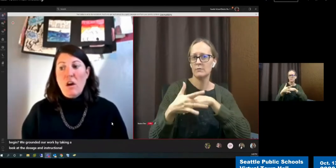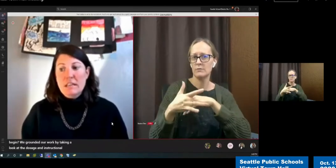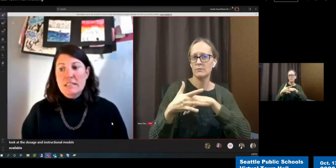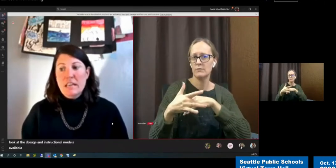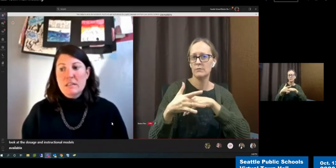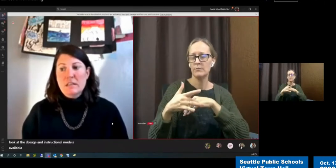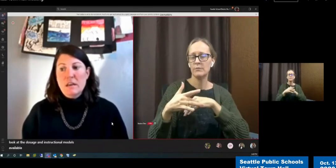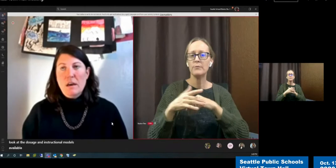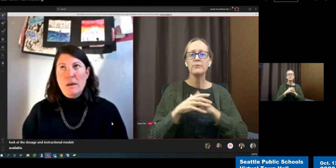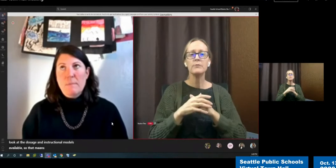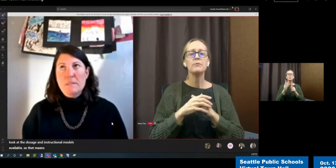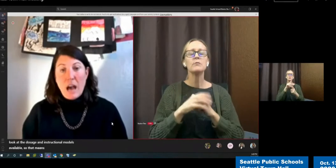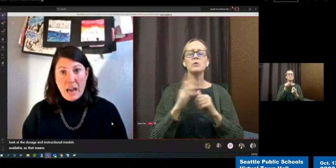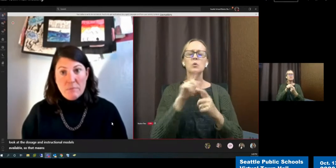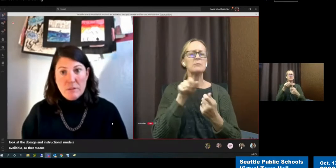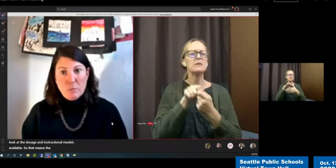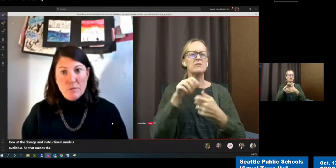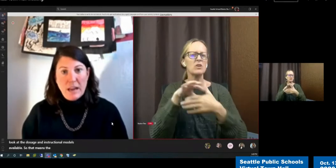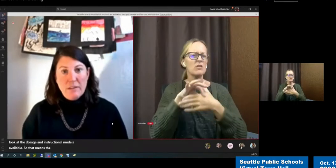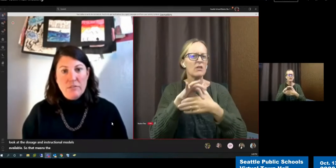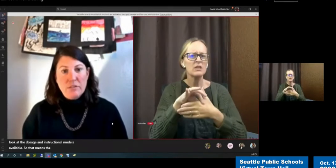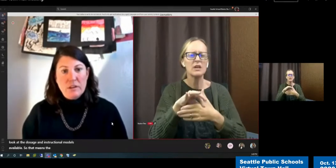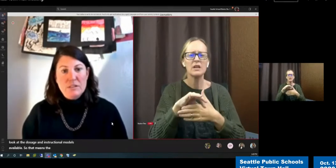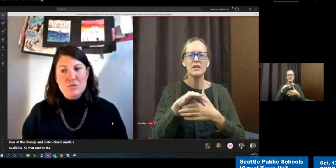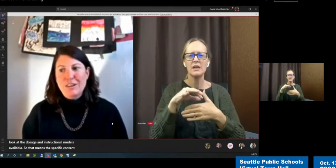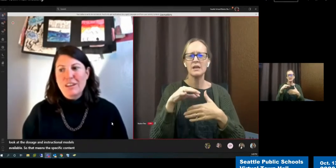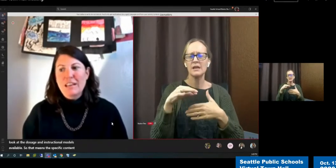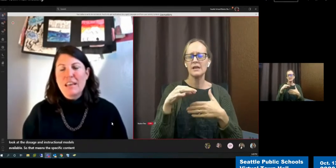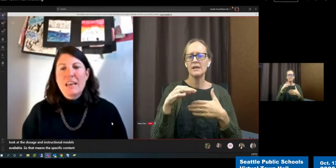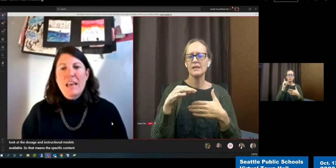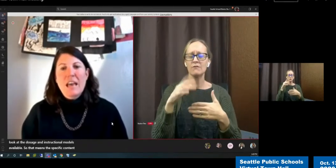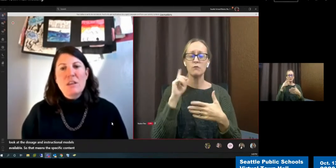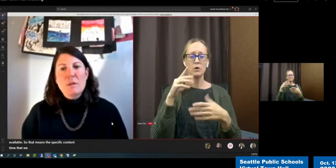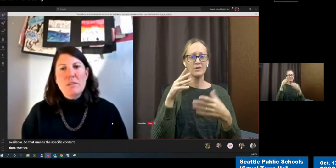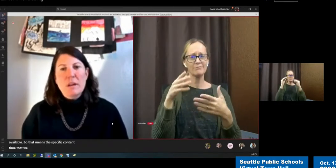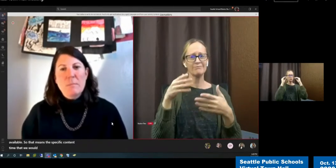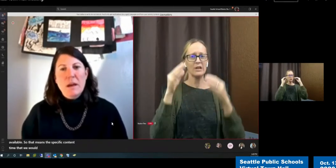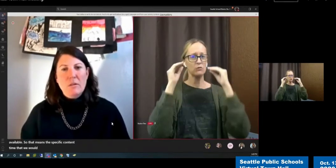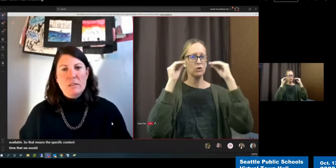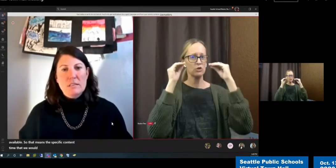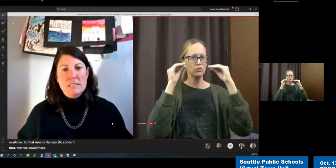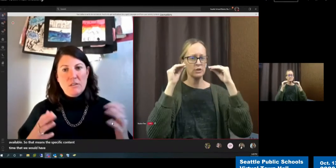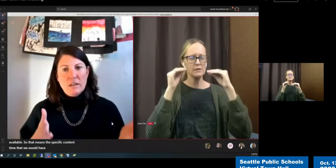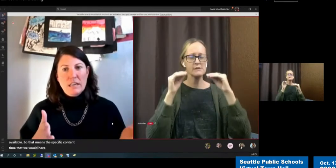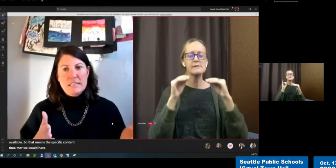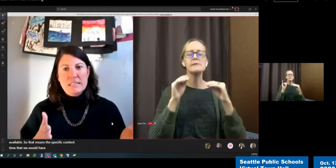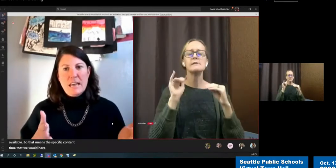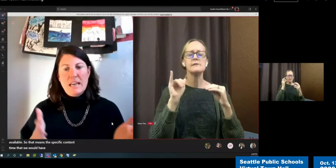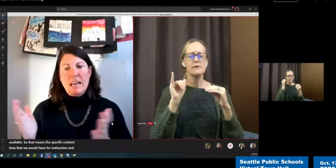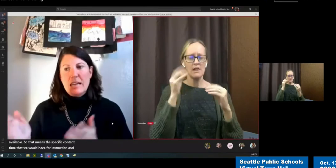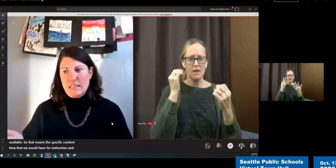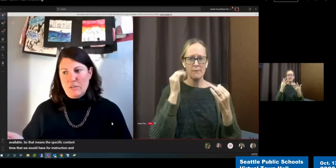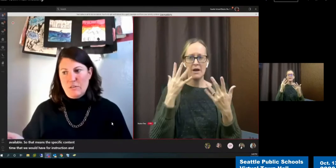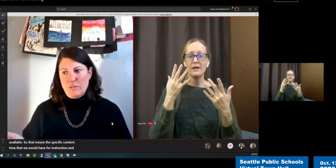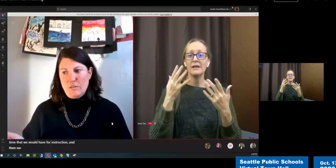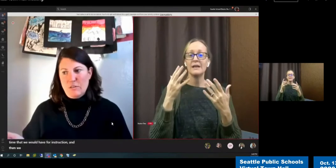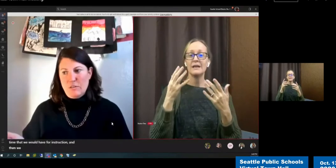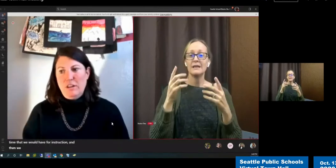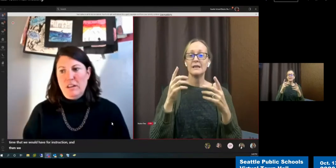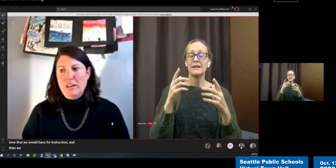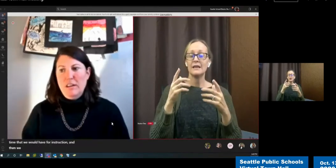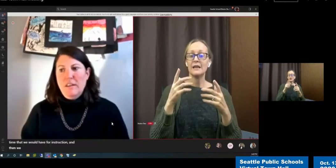content time that we would have for instruction. And then we thought about synchronous and asynchronous